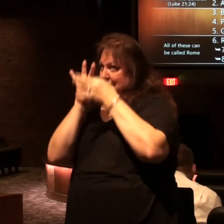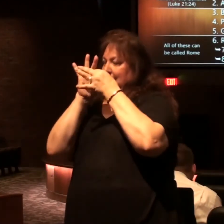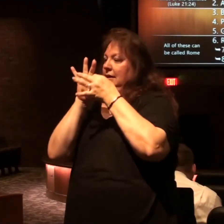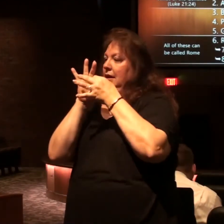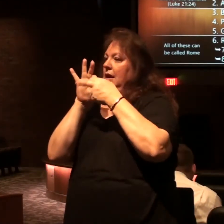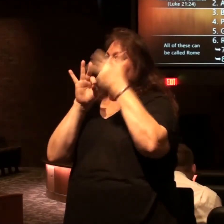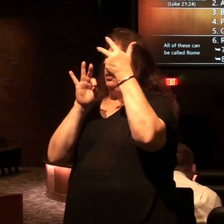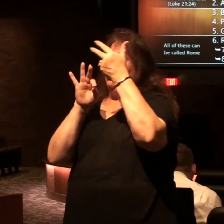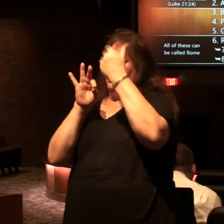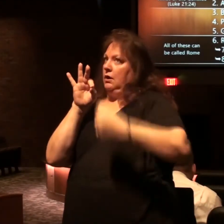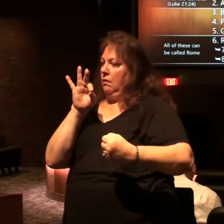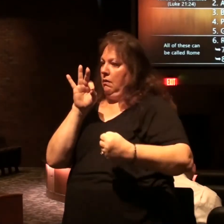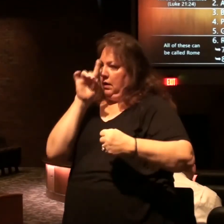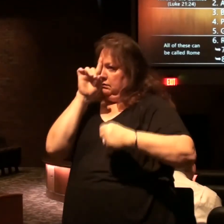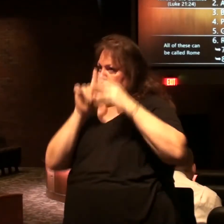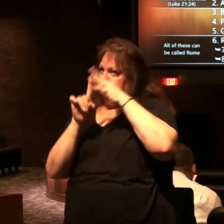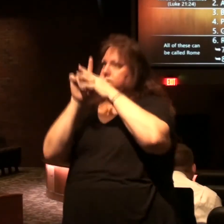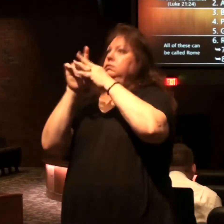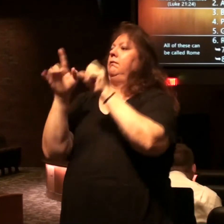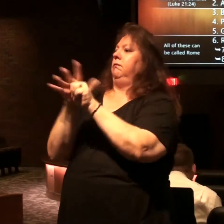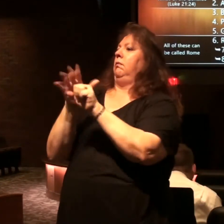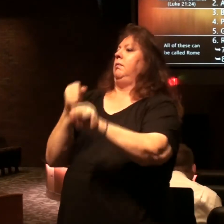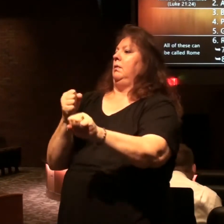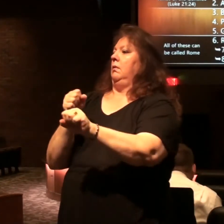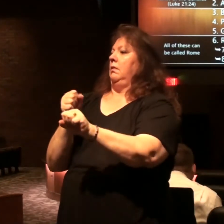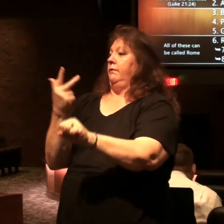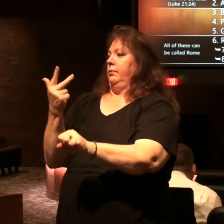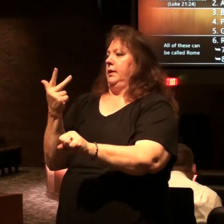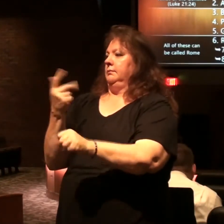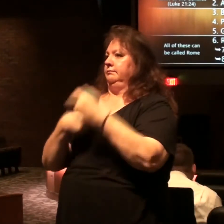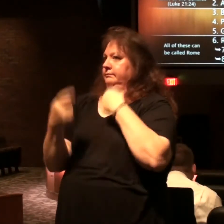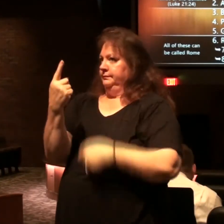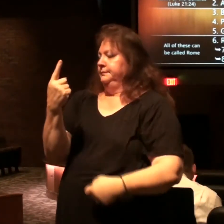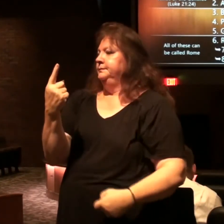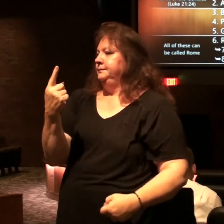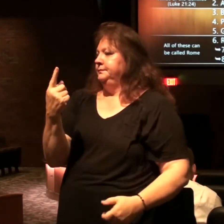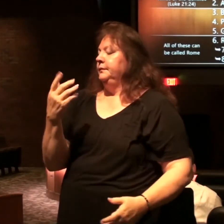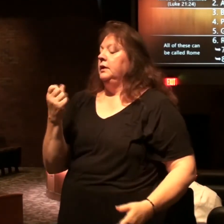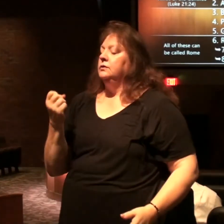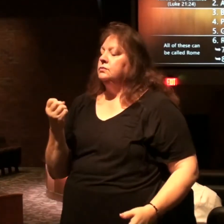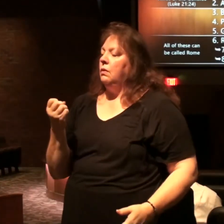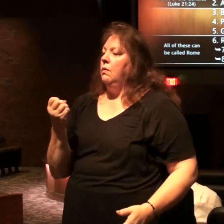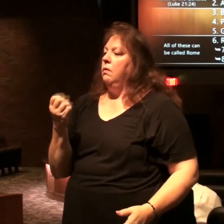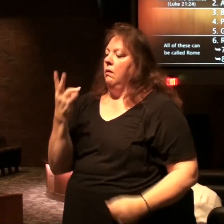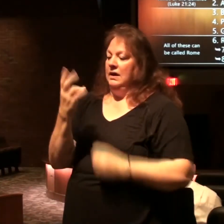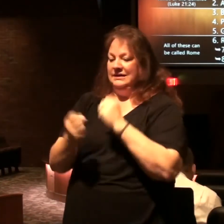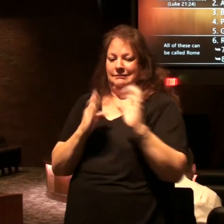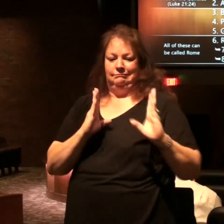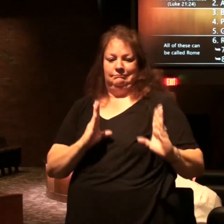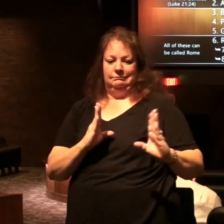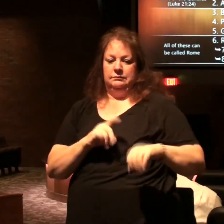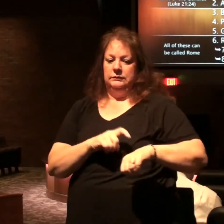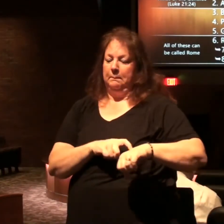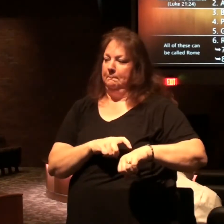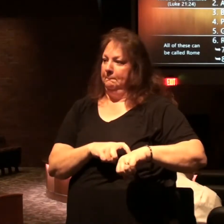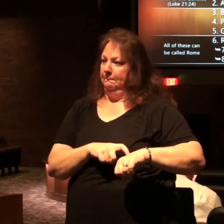three and he becomes the dominant power so this seven year period